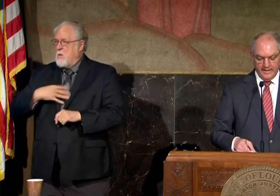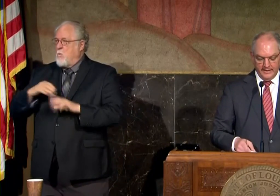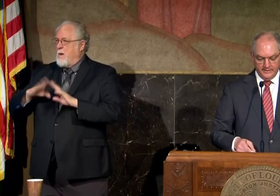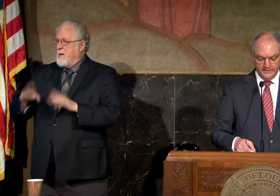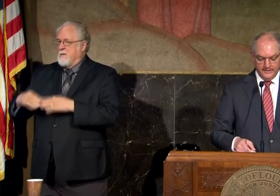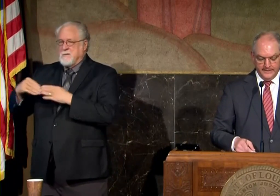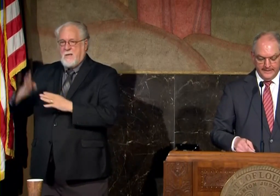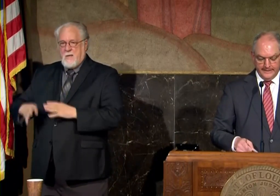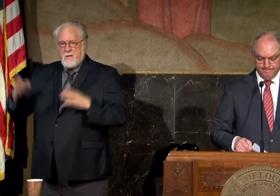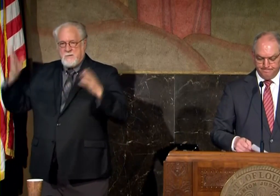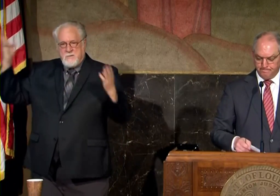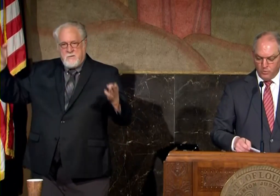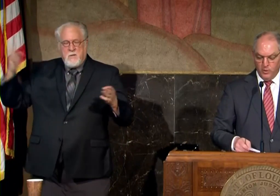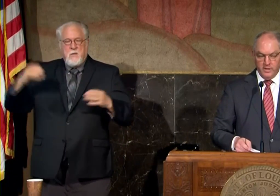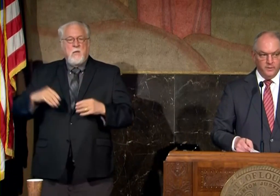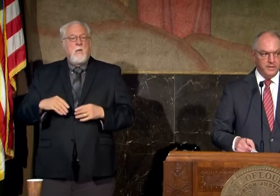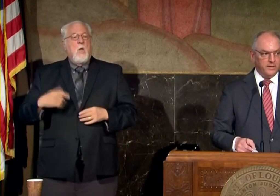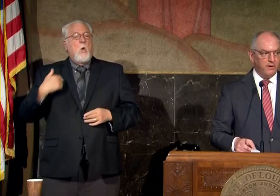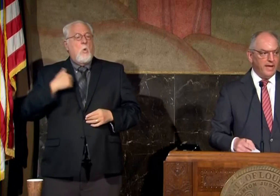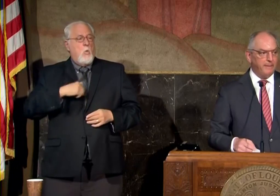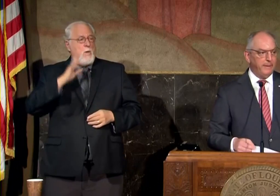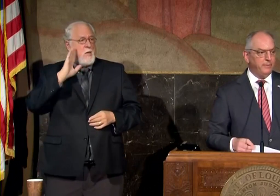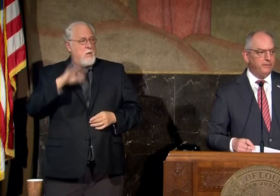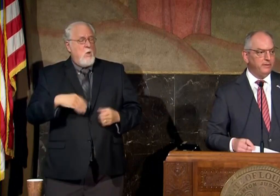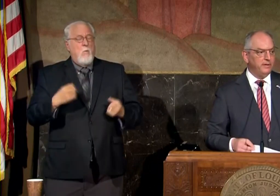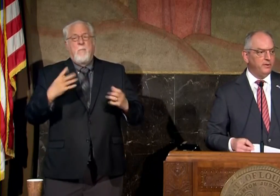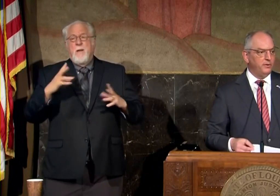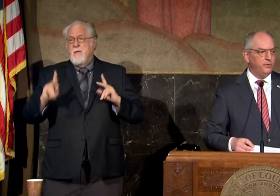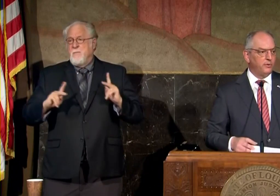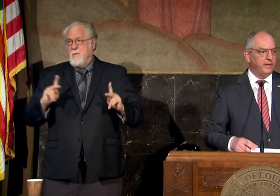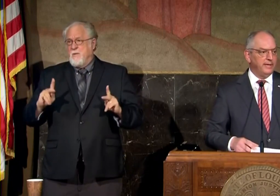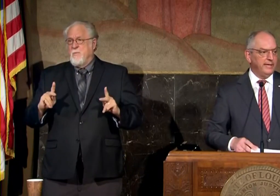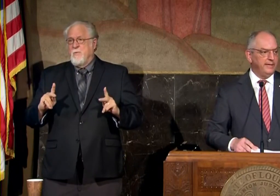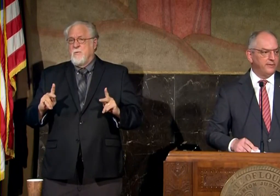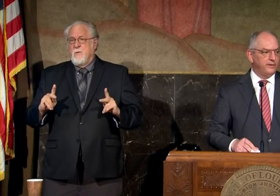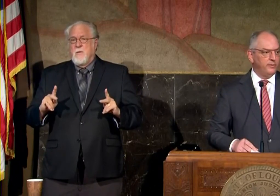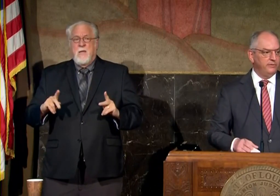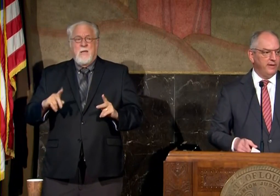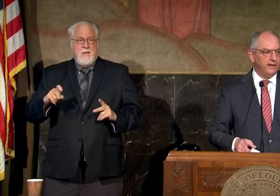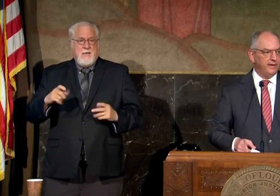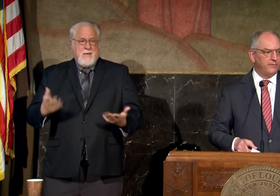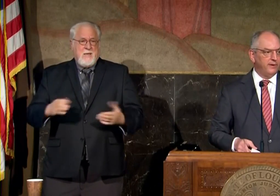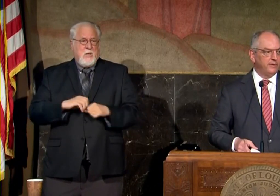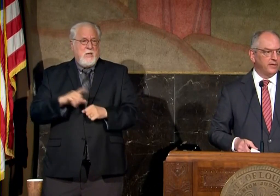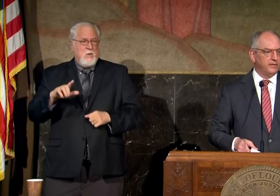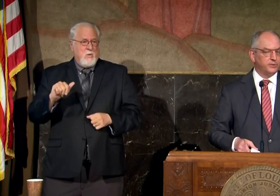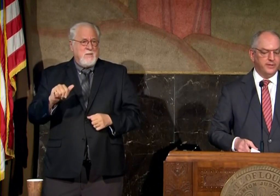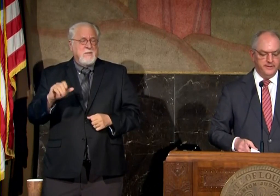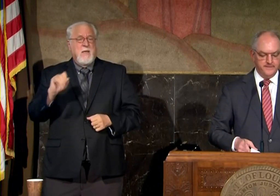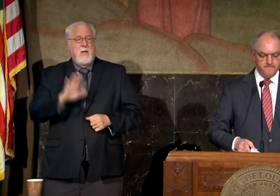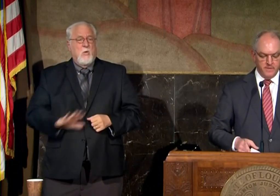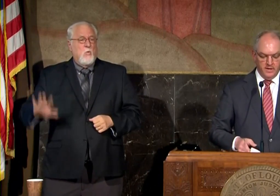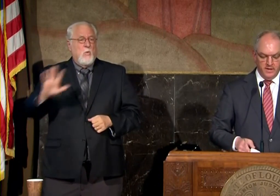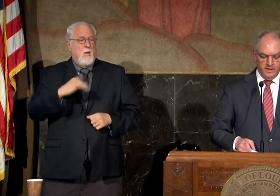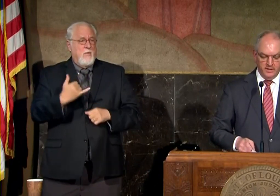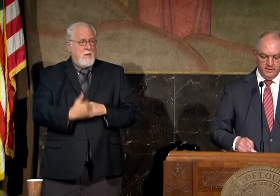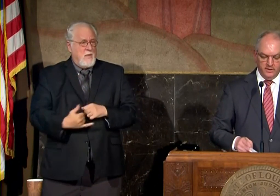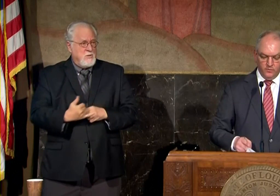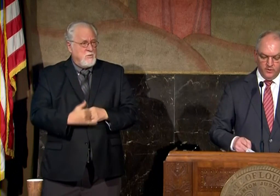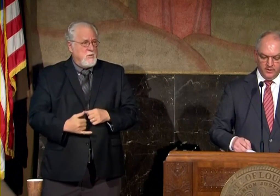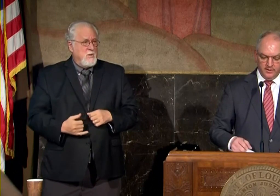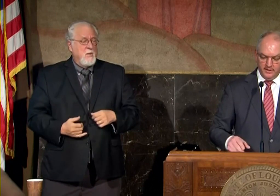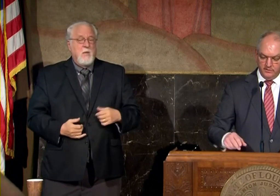guidelines um we know that there are a lot of people uh who are in need here in louisiana and around the country uh